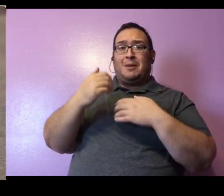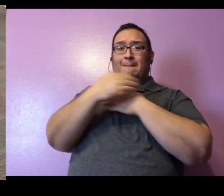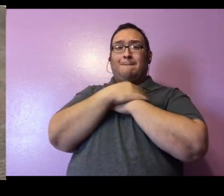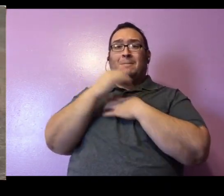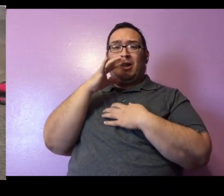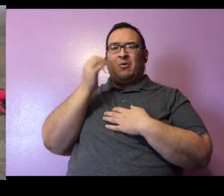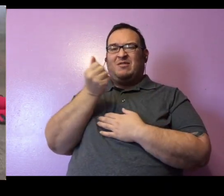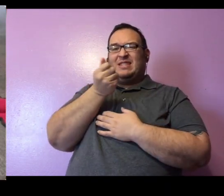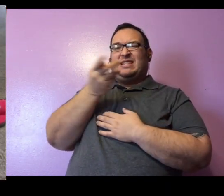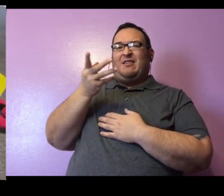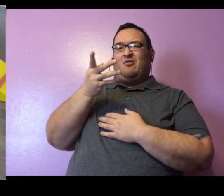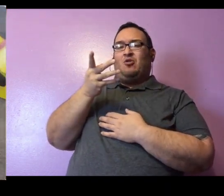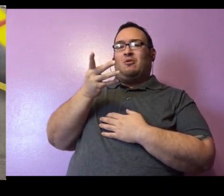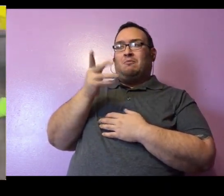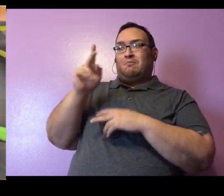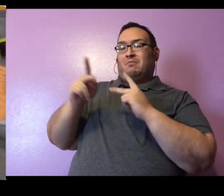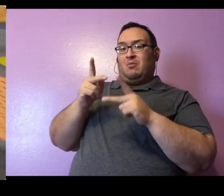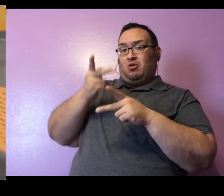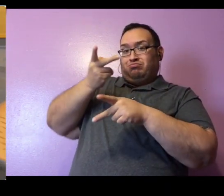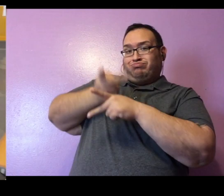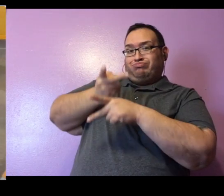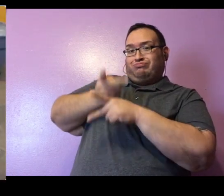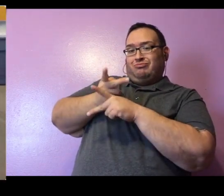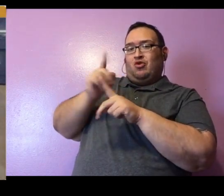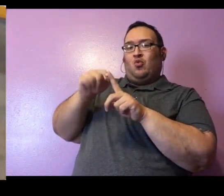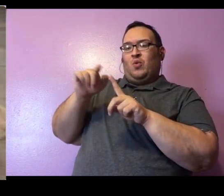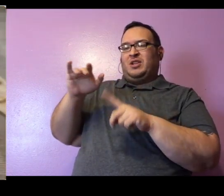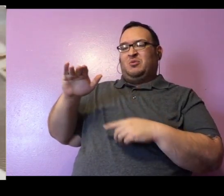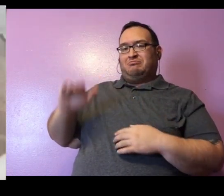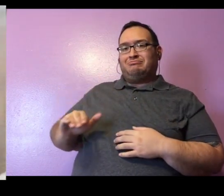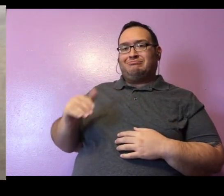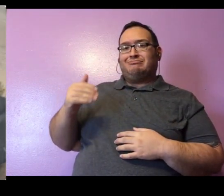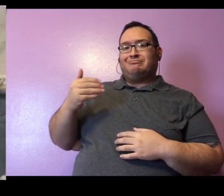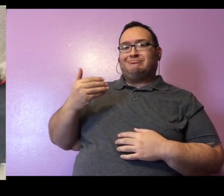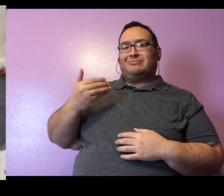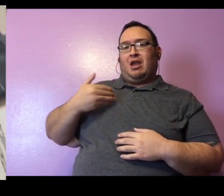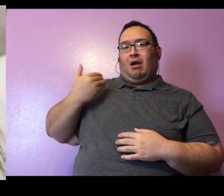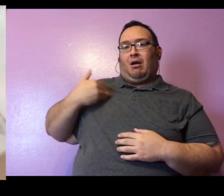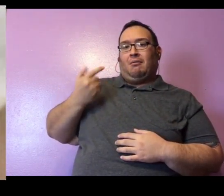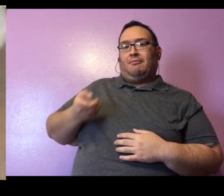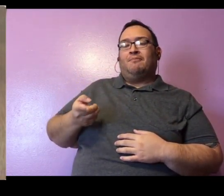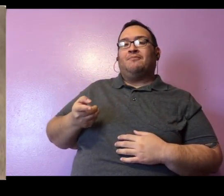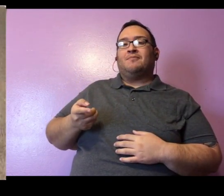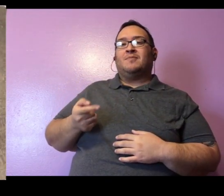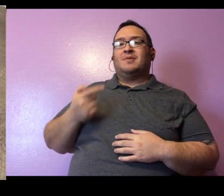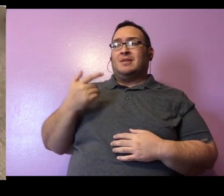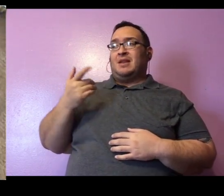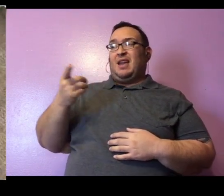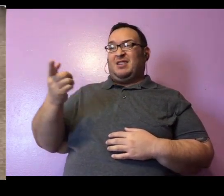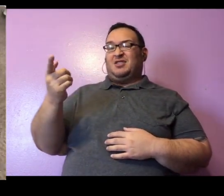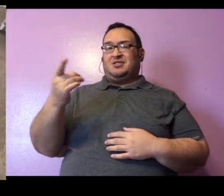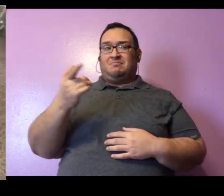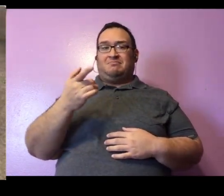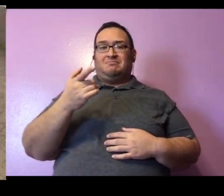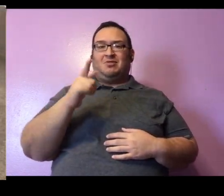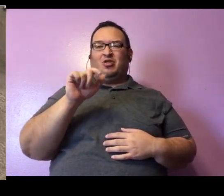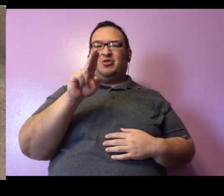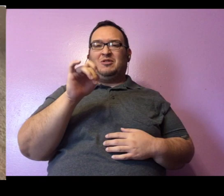several zookeepers who helped take care of her when she was little. And they're the ones that she feels most comfortable hanging out with.